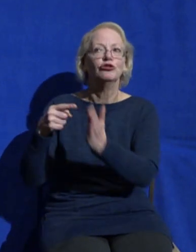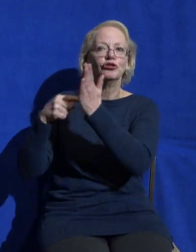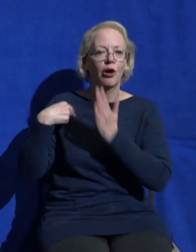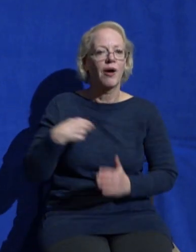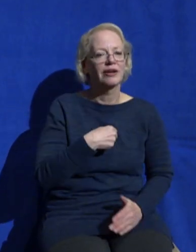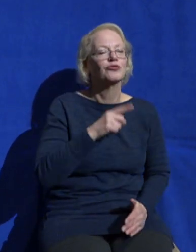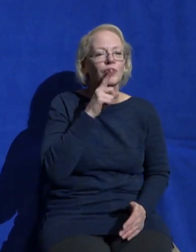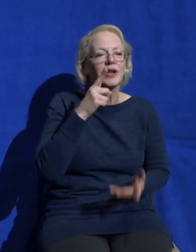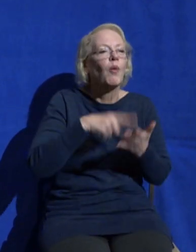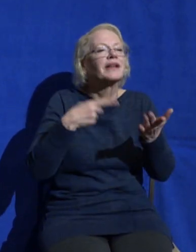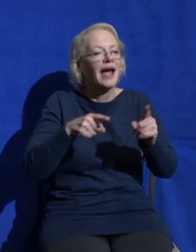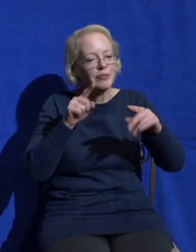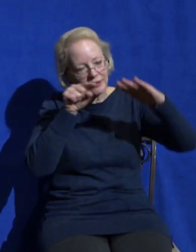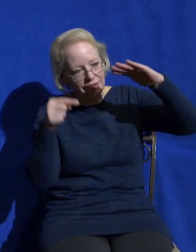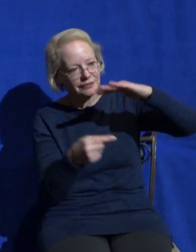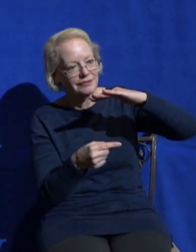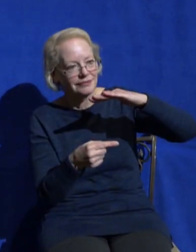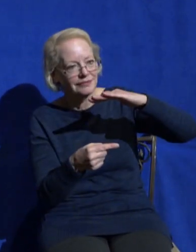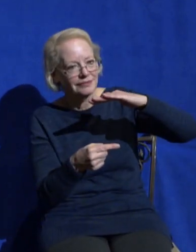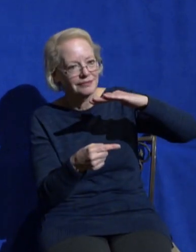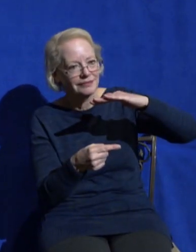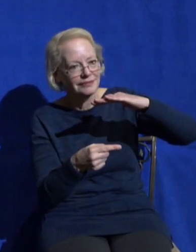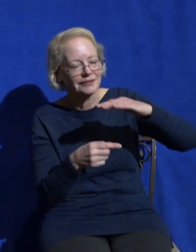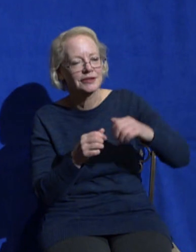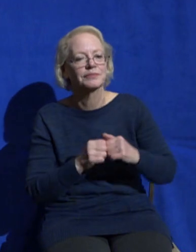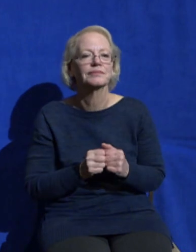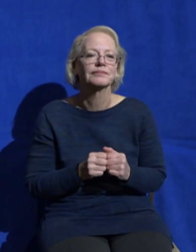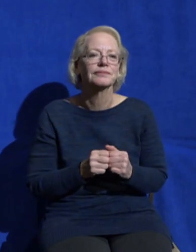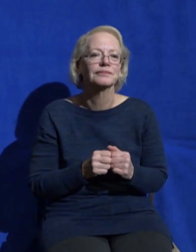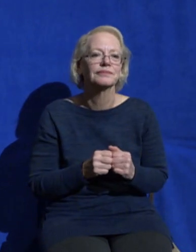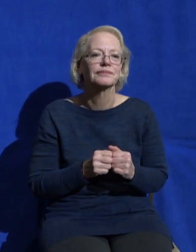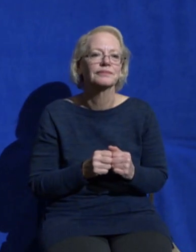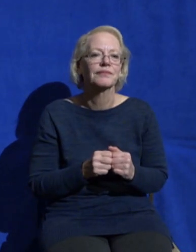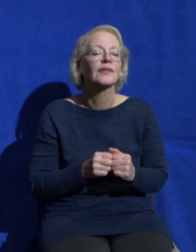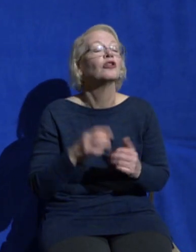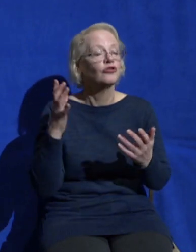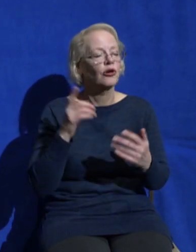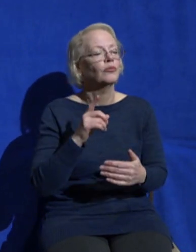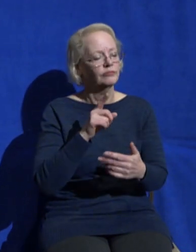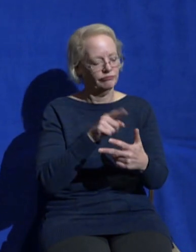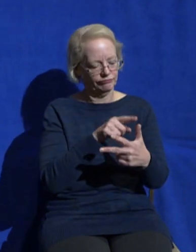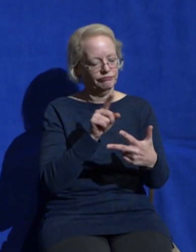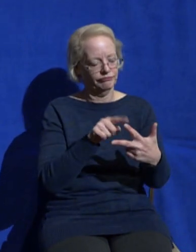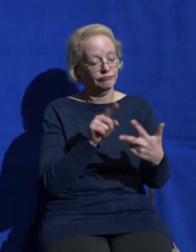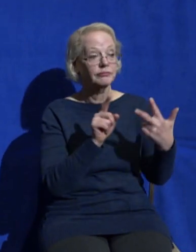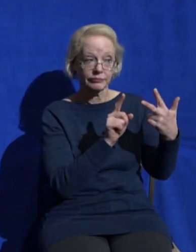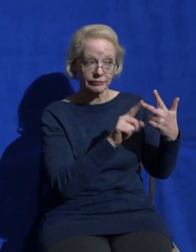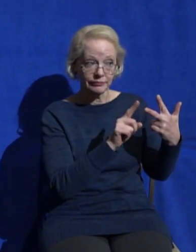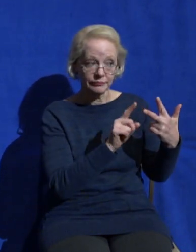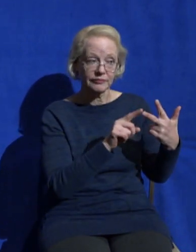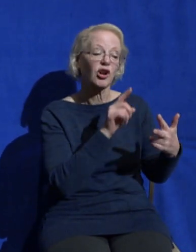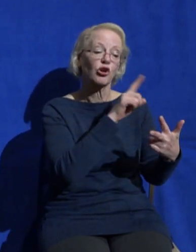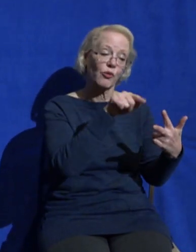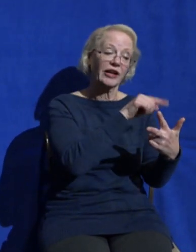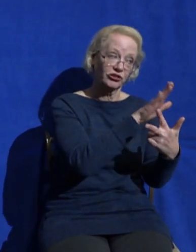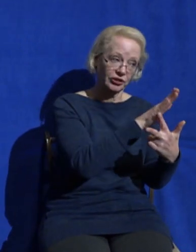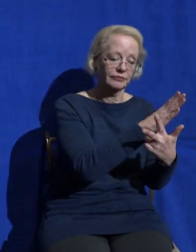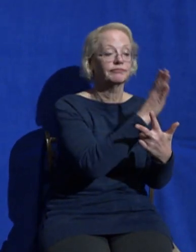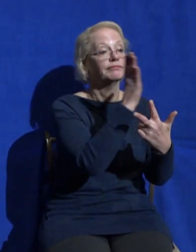so more correction but also more comfort like you experience more comfort when you prioritize intimacy with